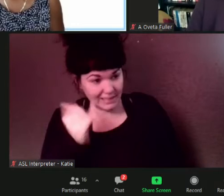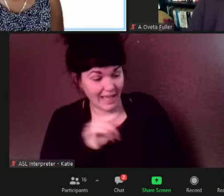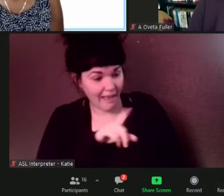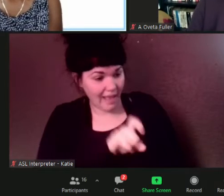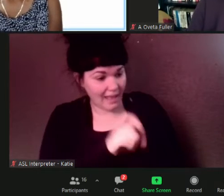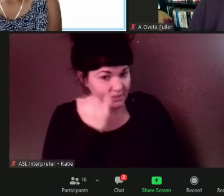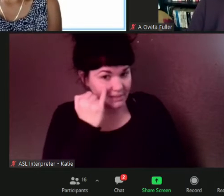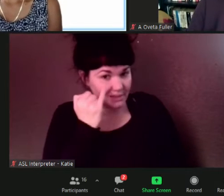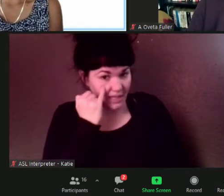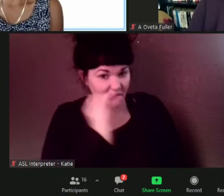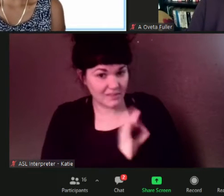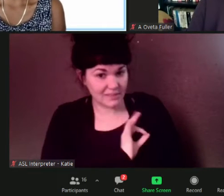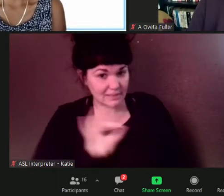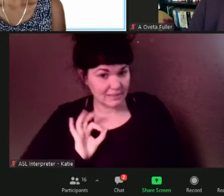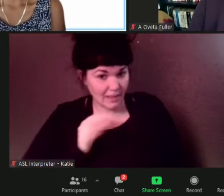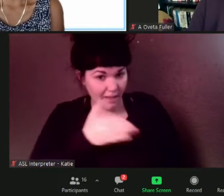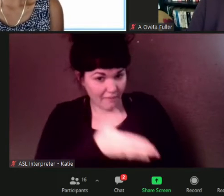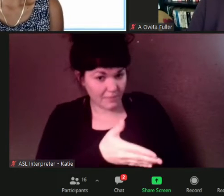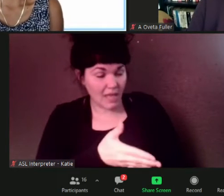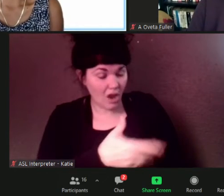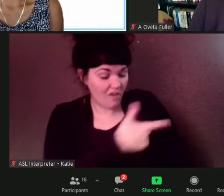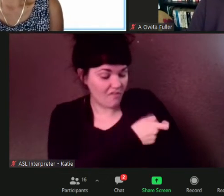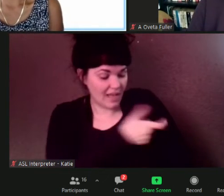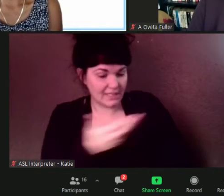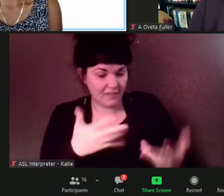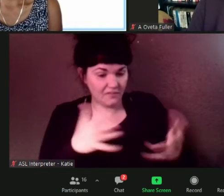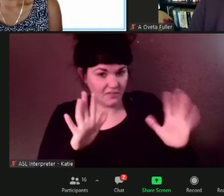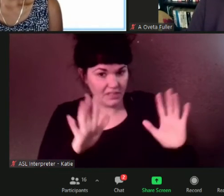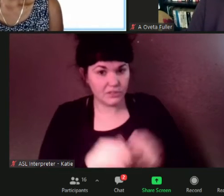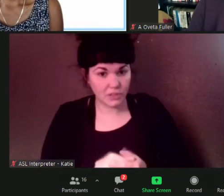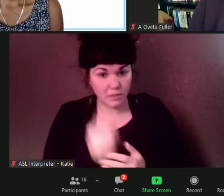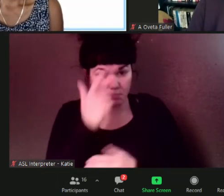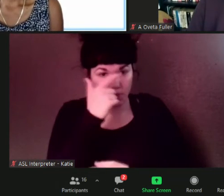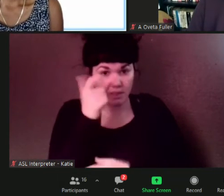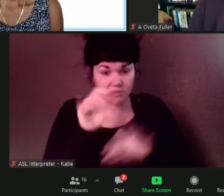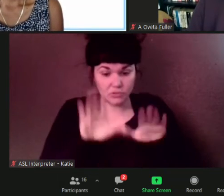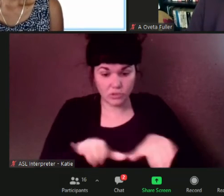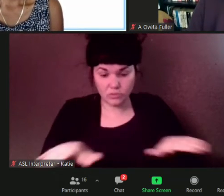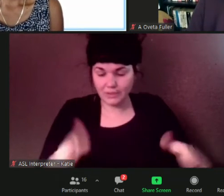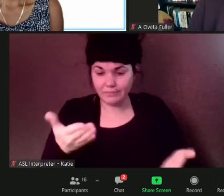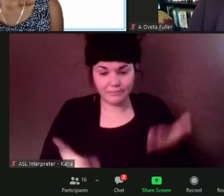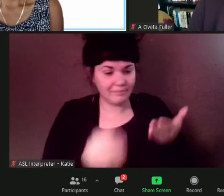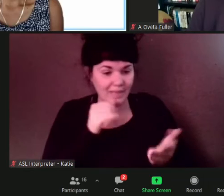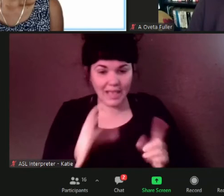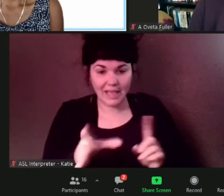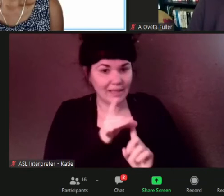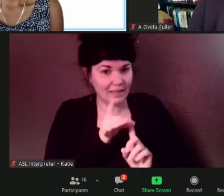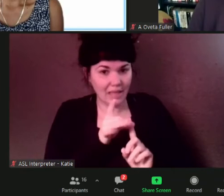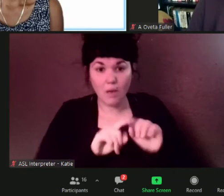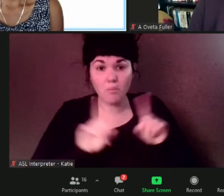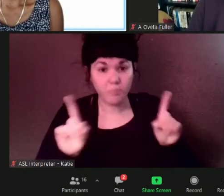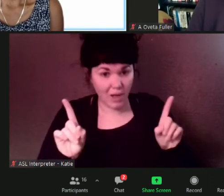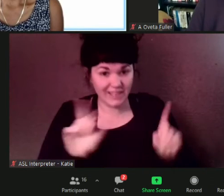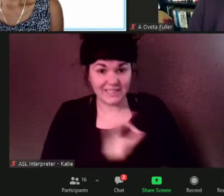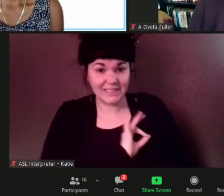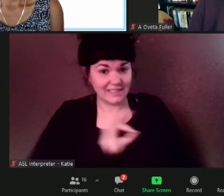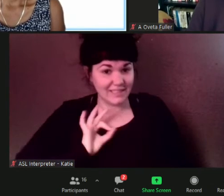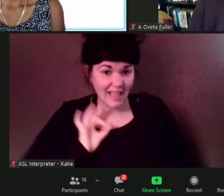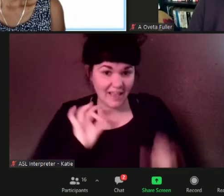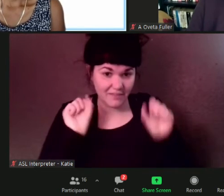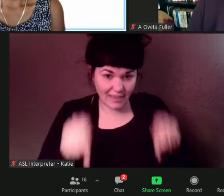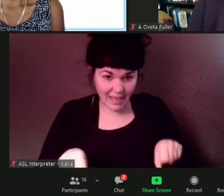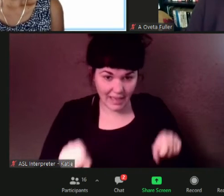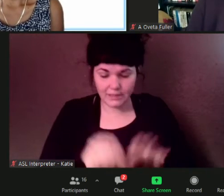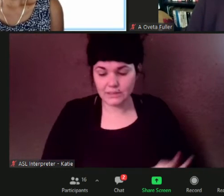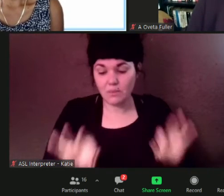the employees caring for the children certainly can again important that we don't let sick people go to day care or child care or school